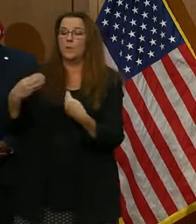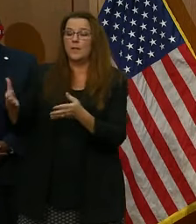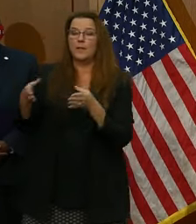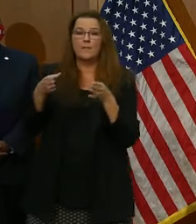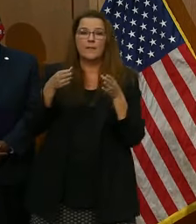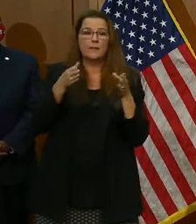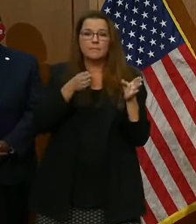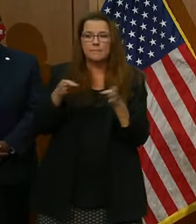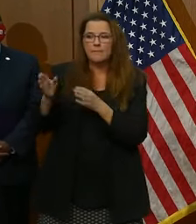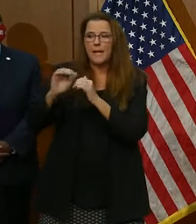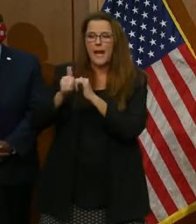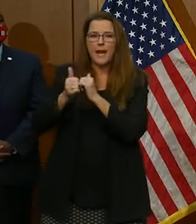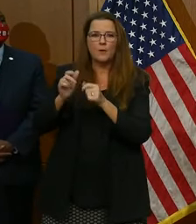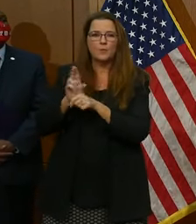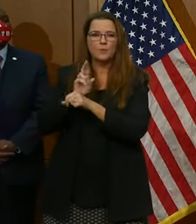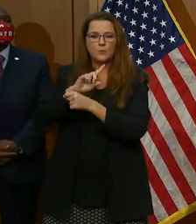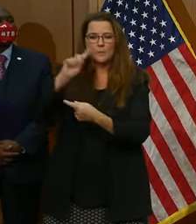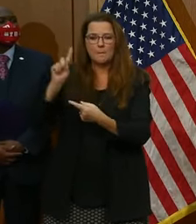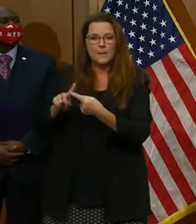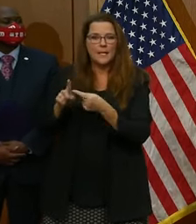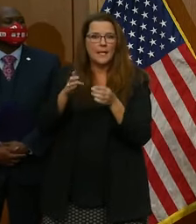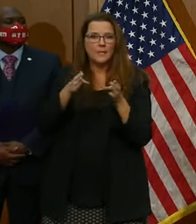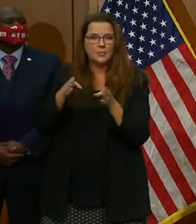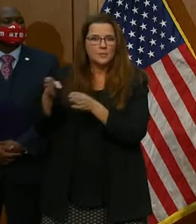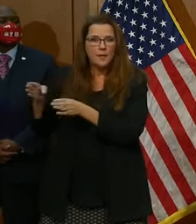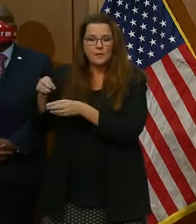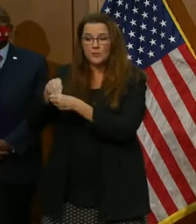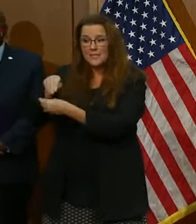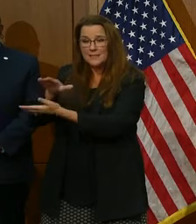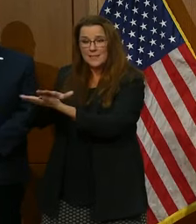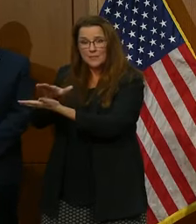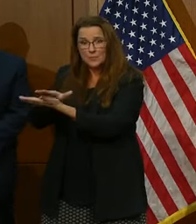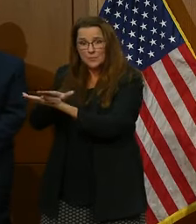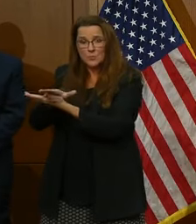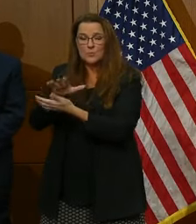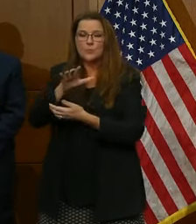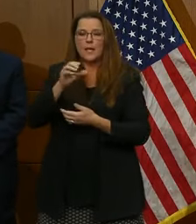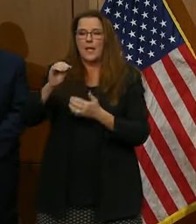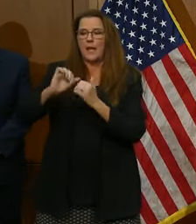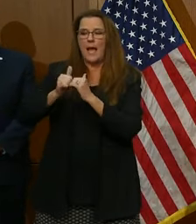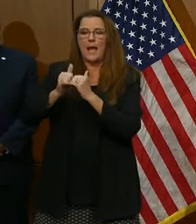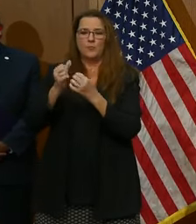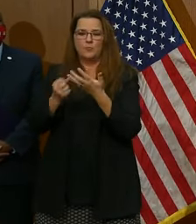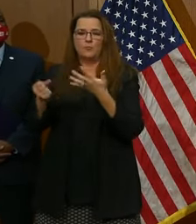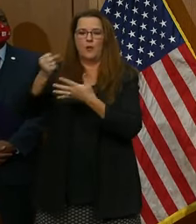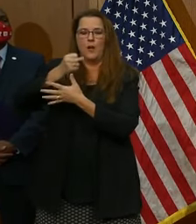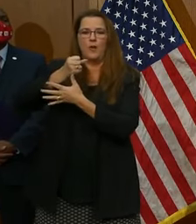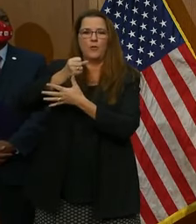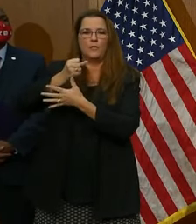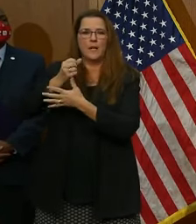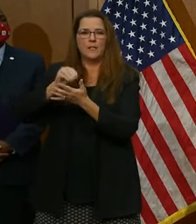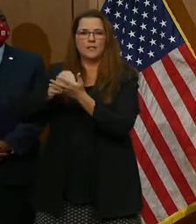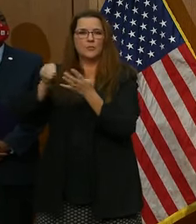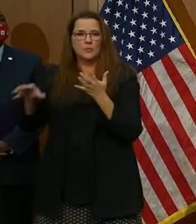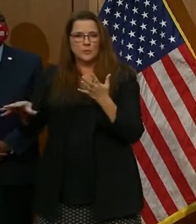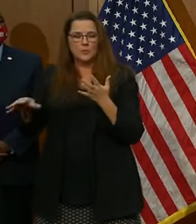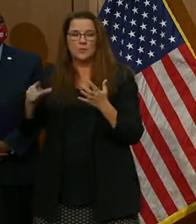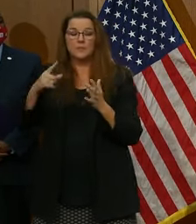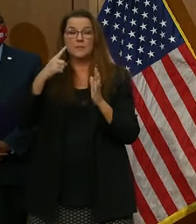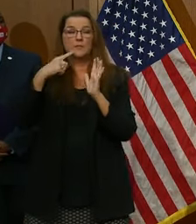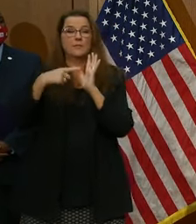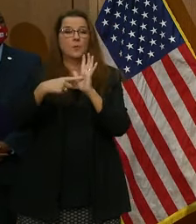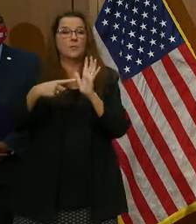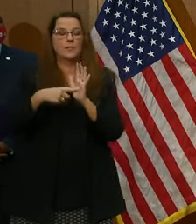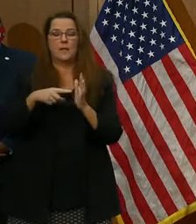mitigation measures in school buildings and how to prioritize students. For example, students with disabilities